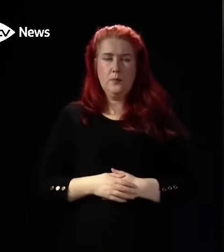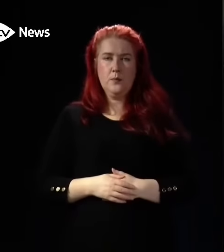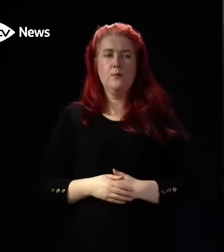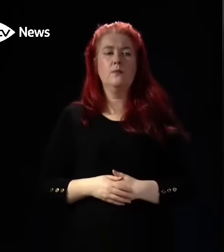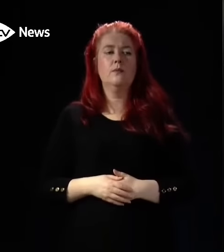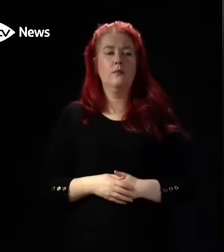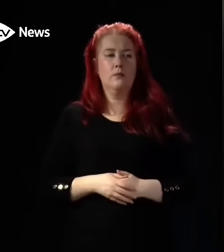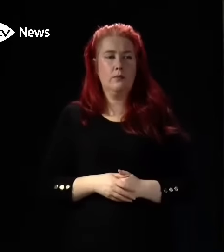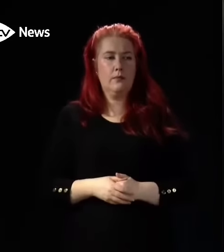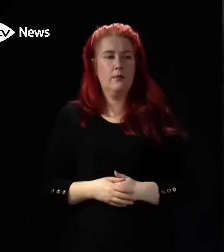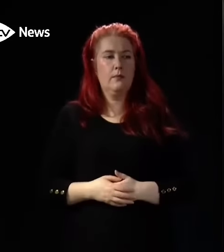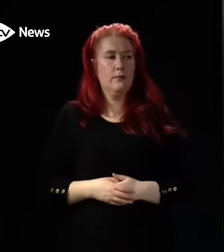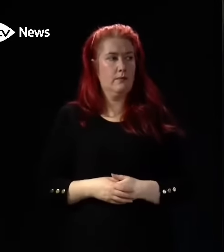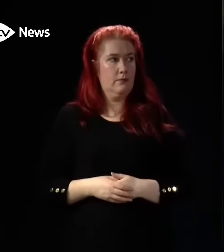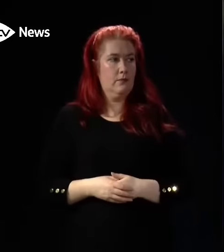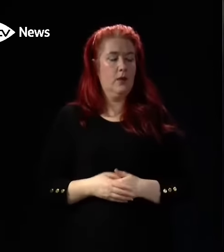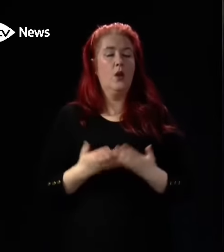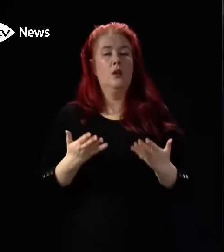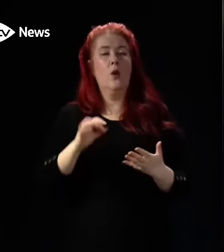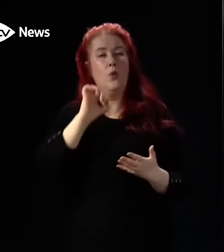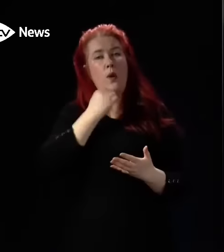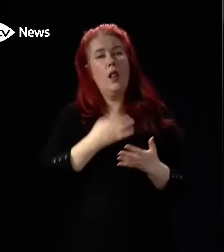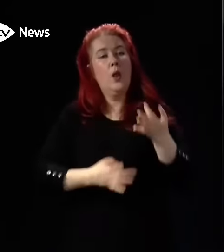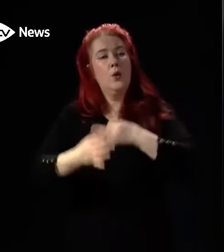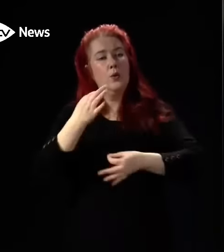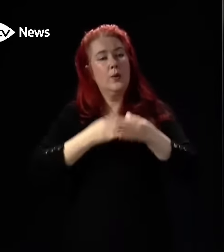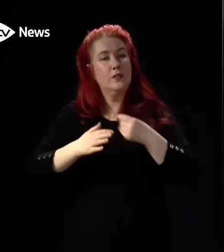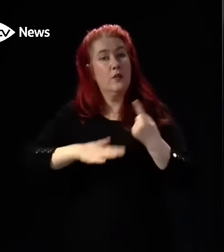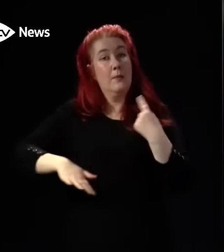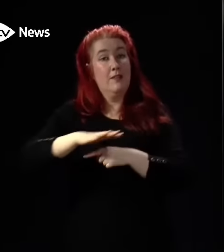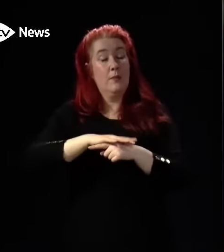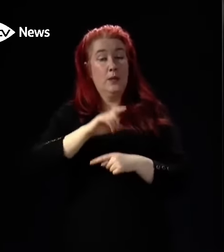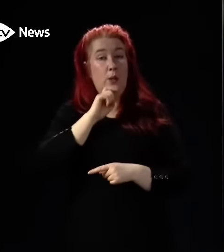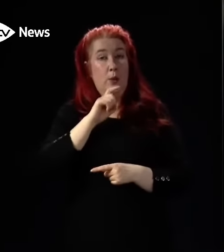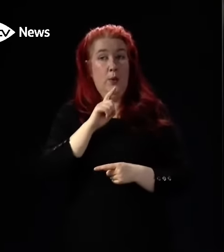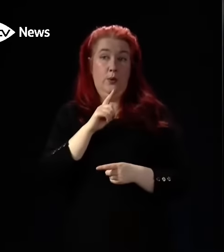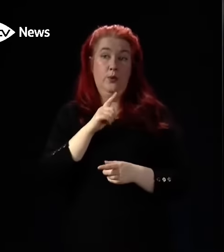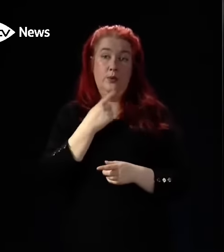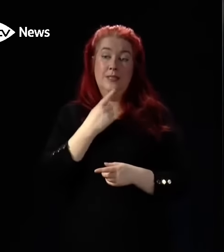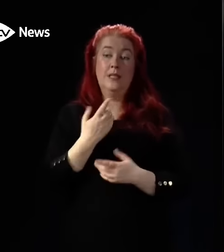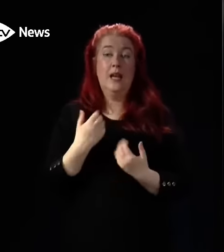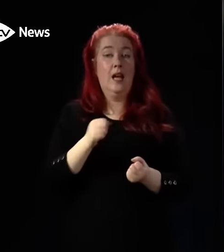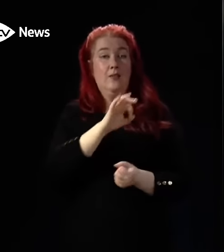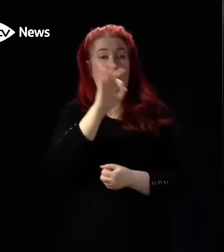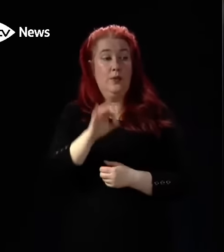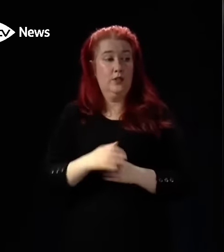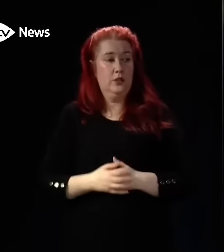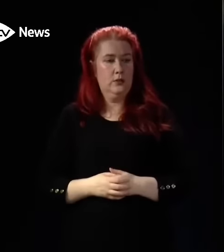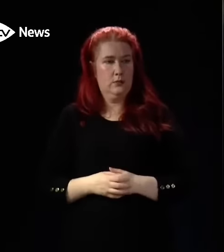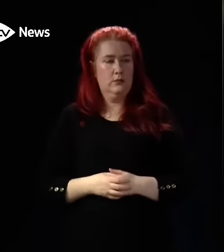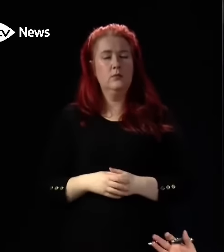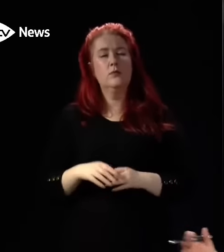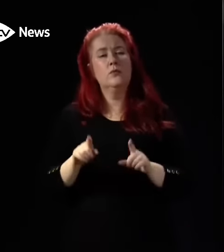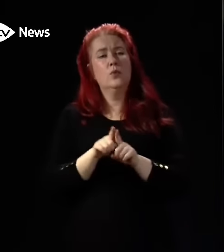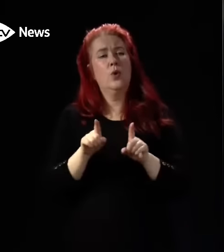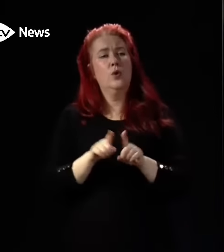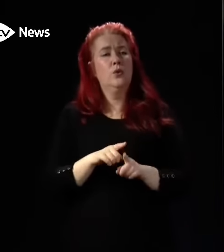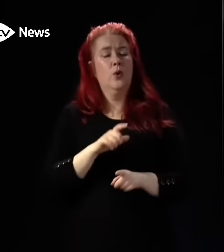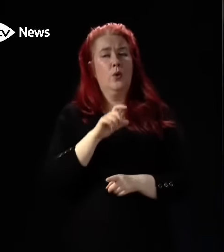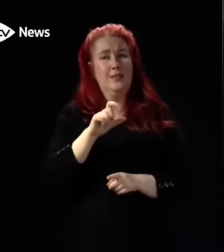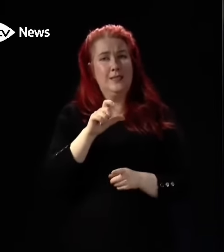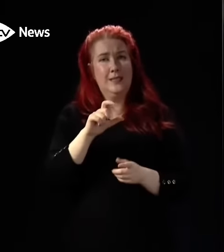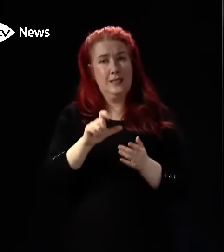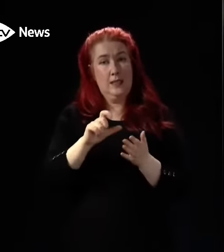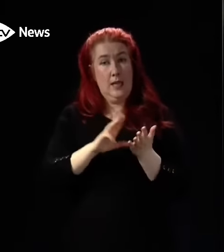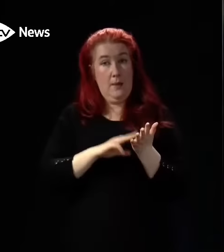now open up to questions. I'm going to take a question from everybody who has indicated that they have one and the Deputy Chief Medical Officer and the Health